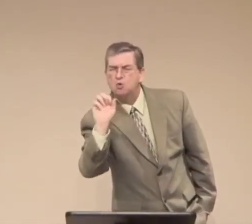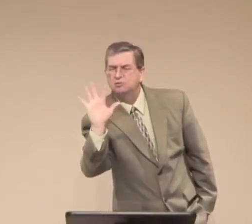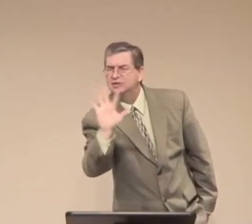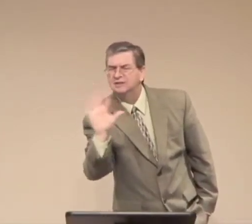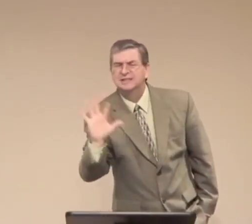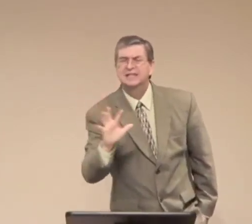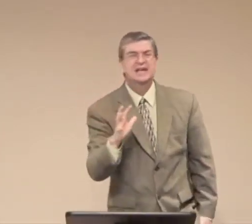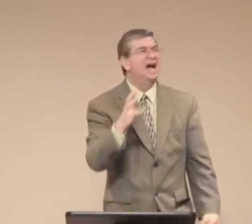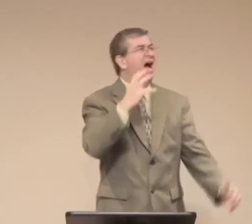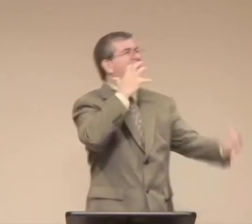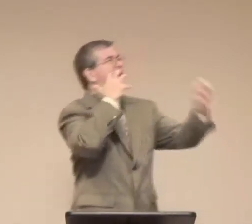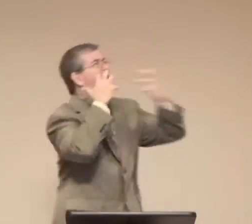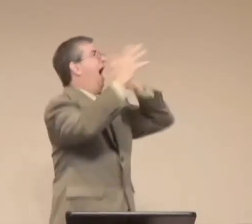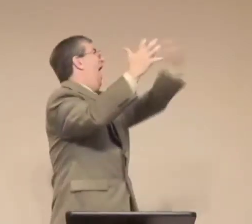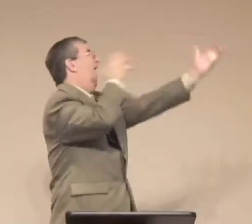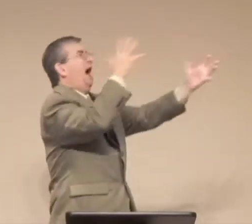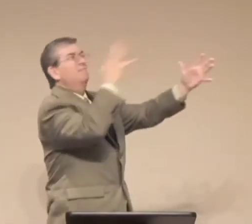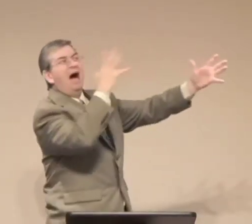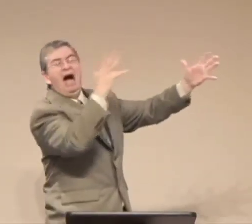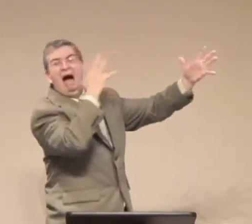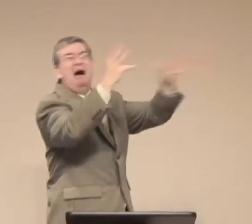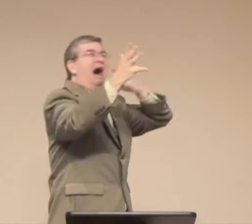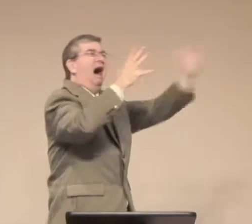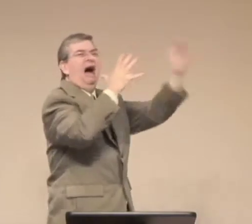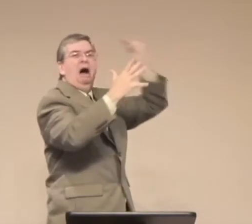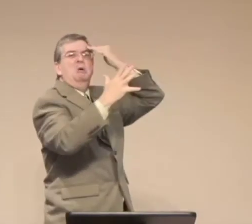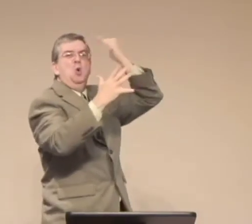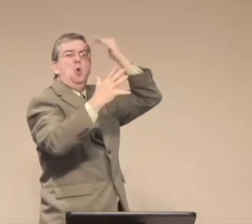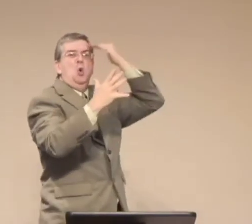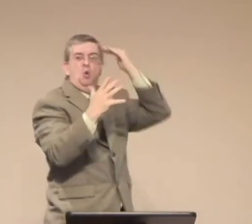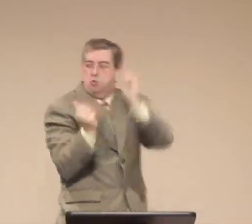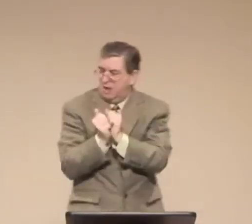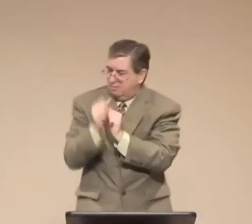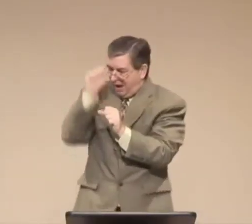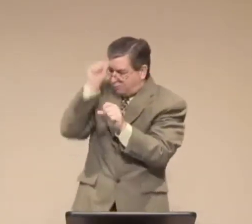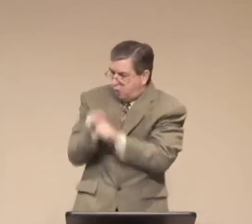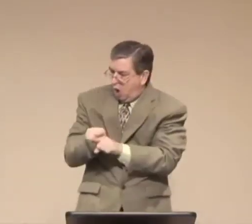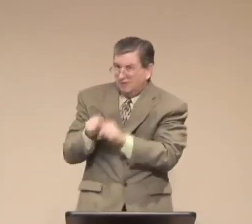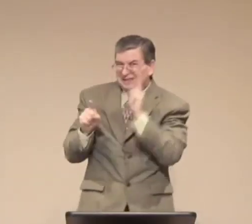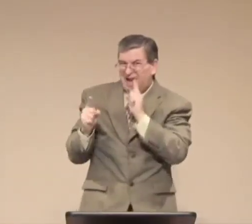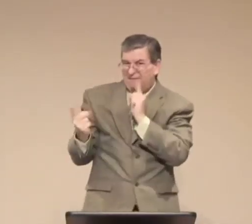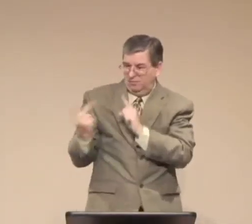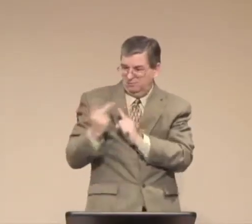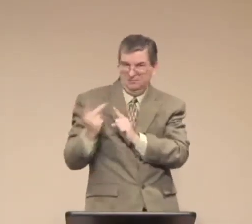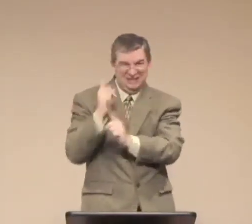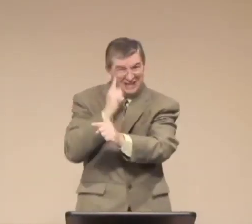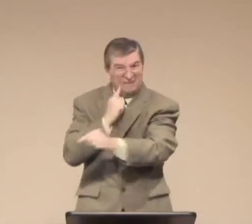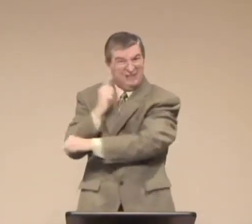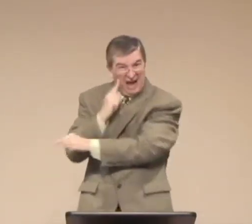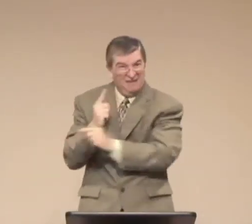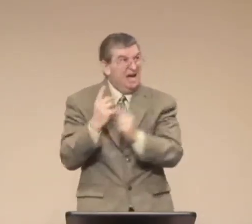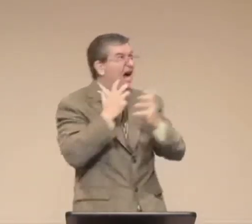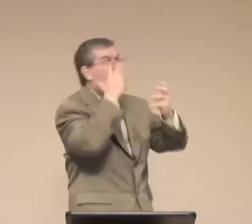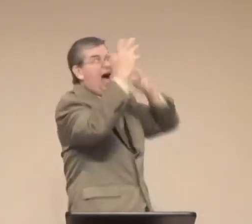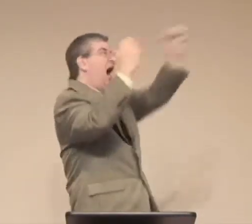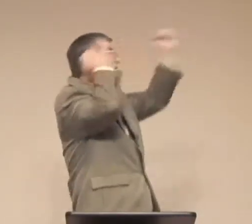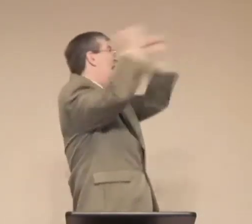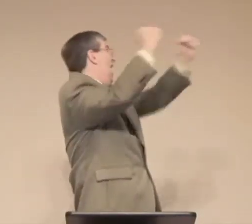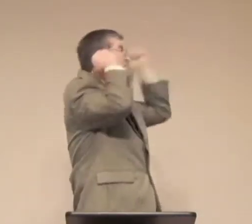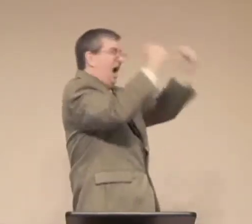about four or five at the time and he yelled and yelled for his mother. He and his brother were